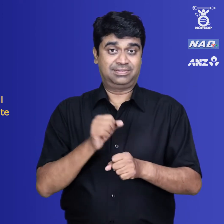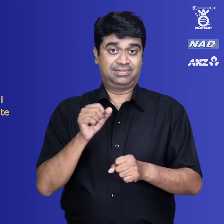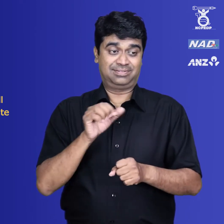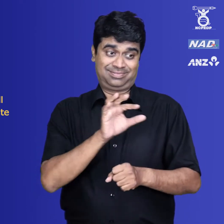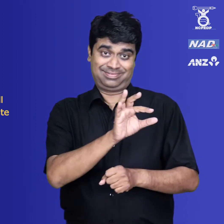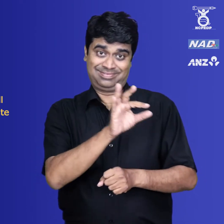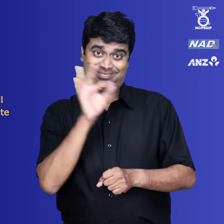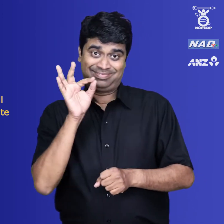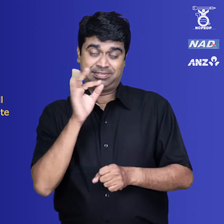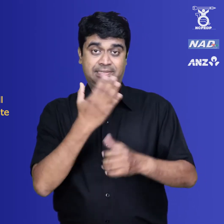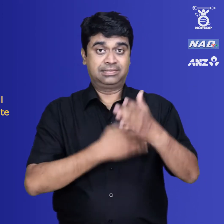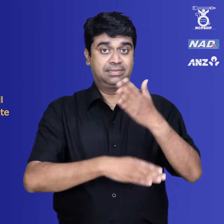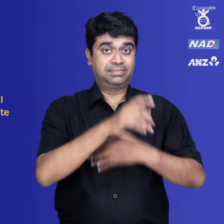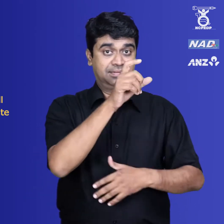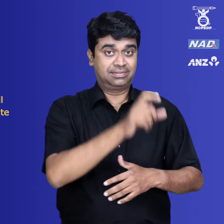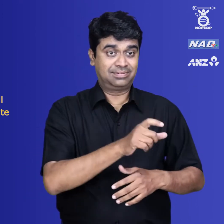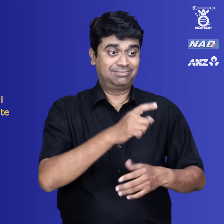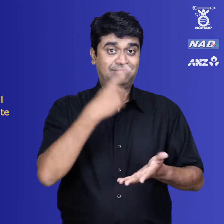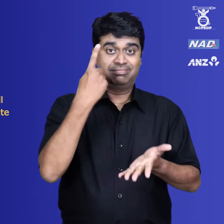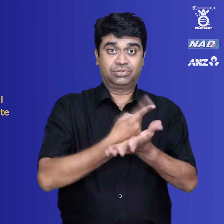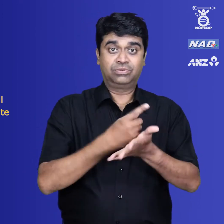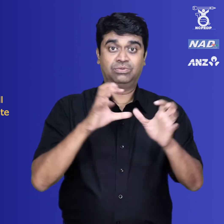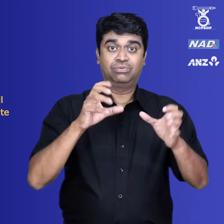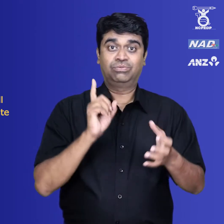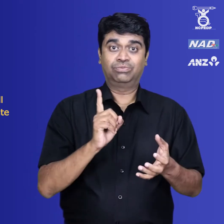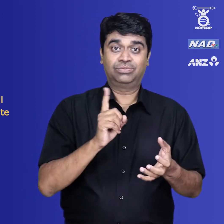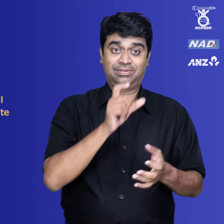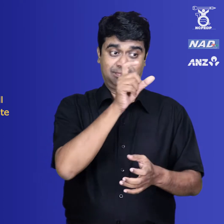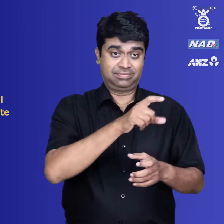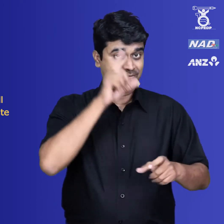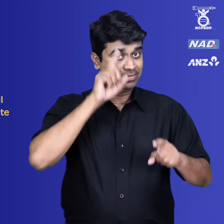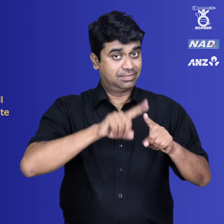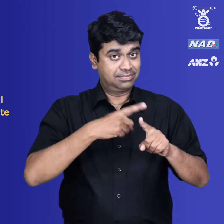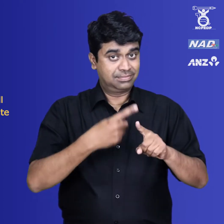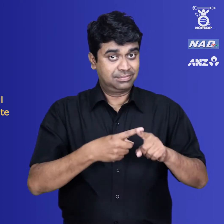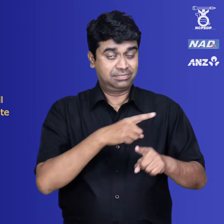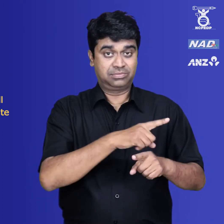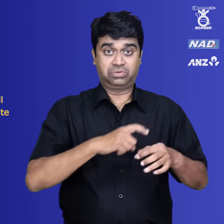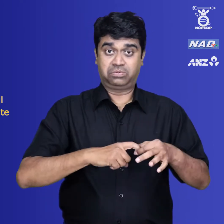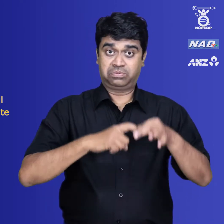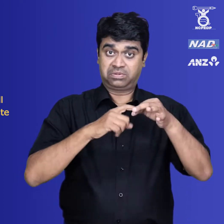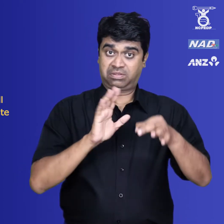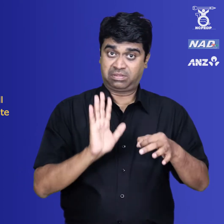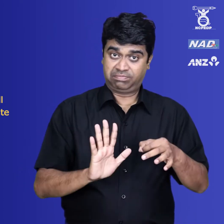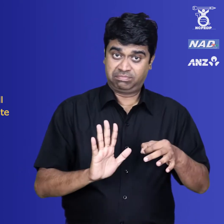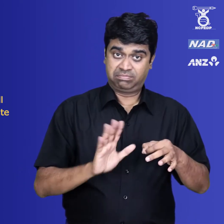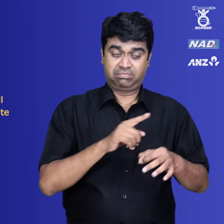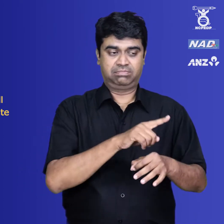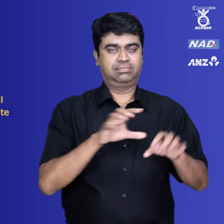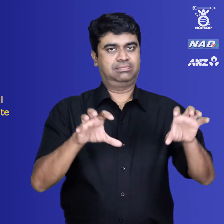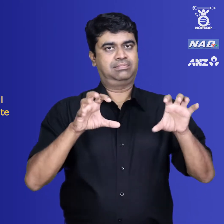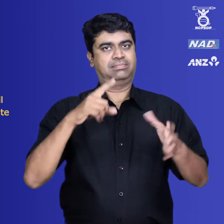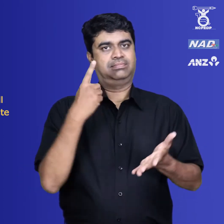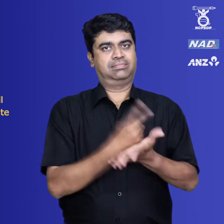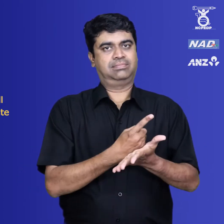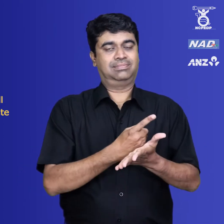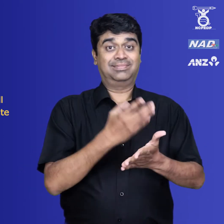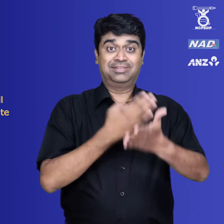designate persons having requisite qualifications and experience as certifying authorities who shall be